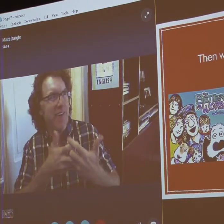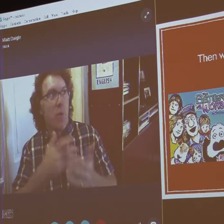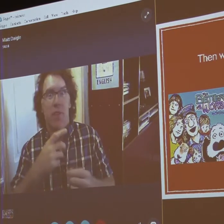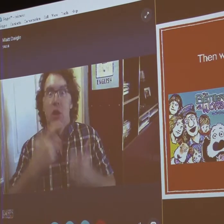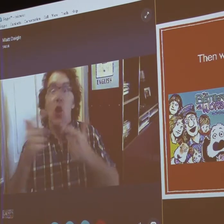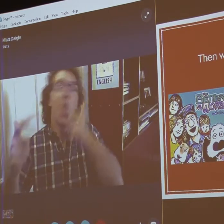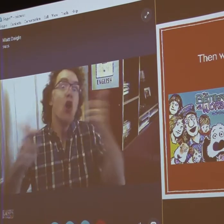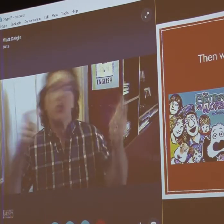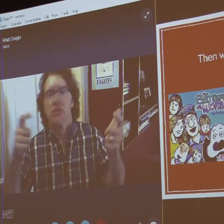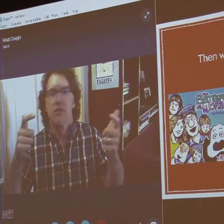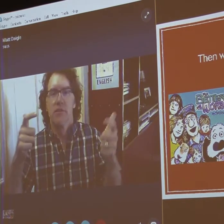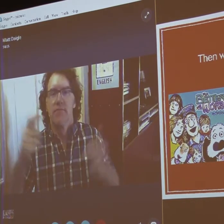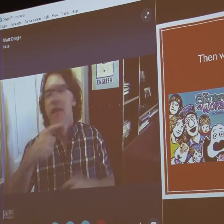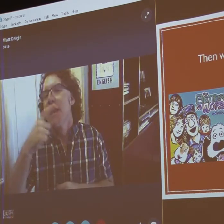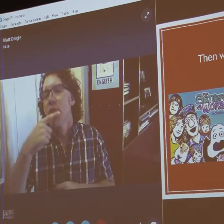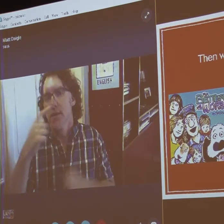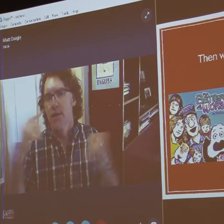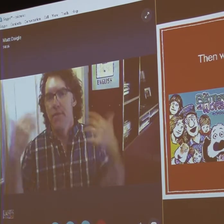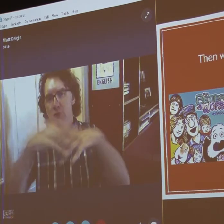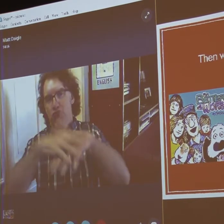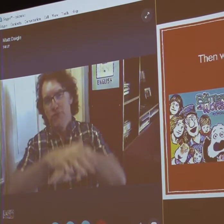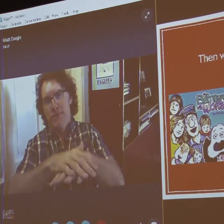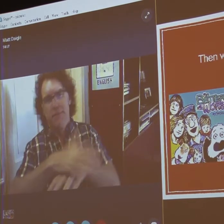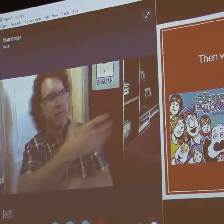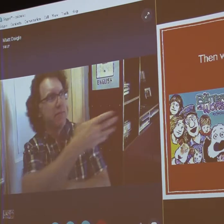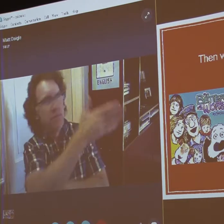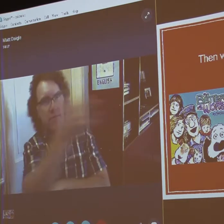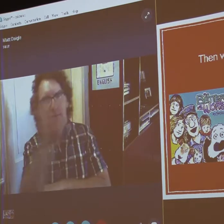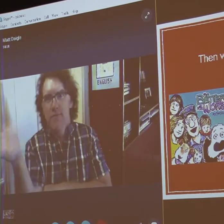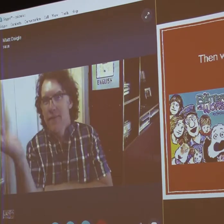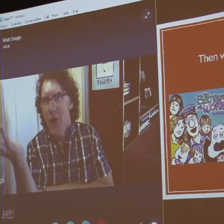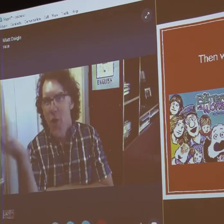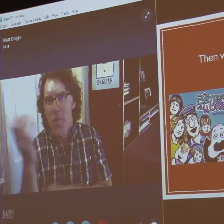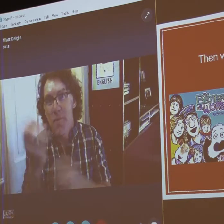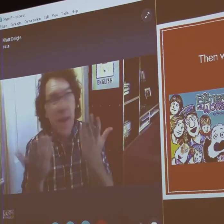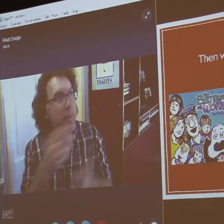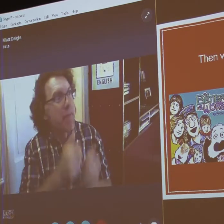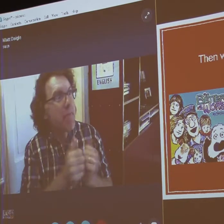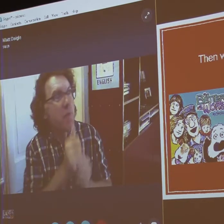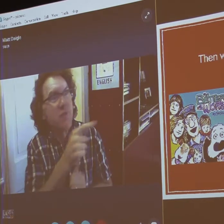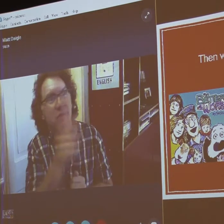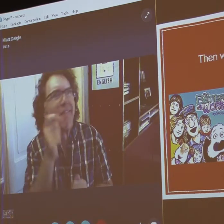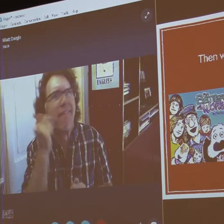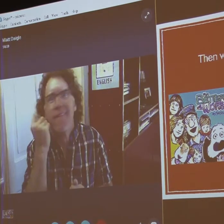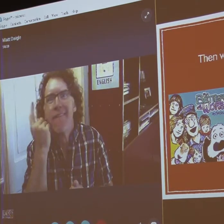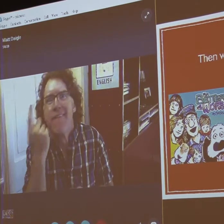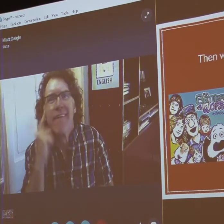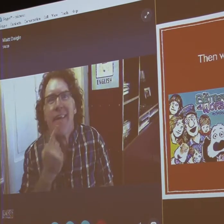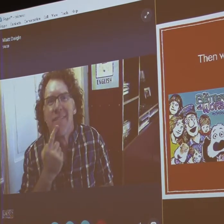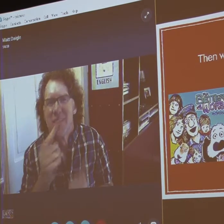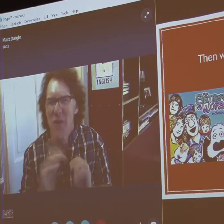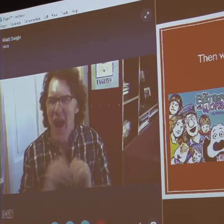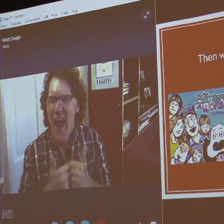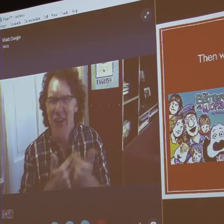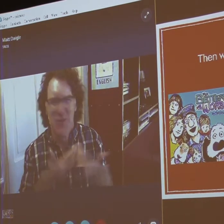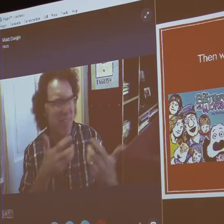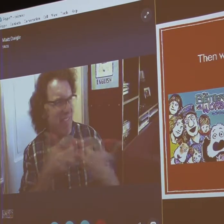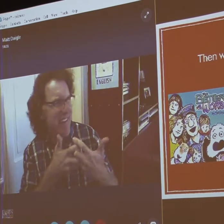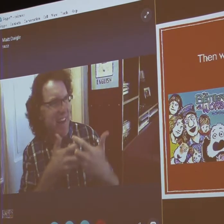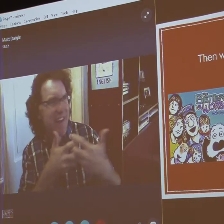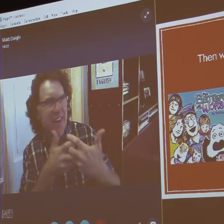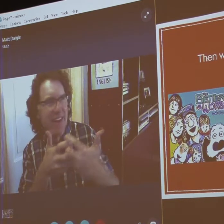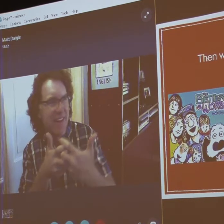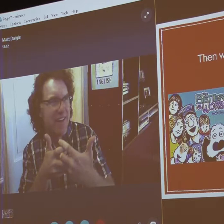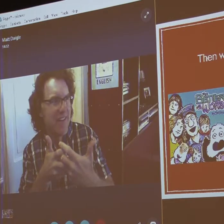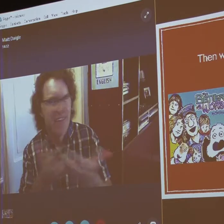was doing a lot of stuff related to deaf culture. But how could I get out in the mainstream hearing population?